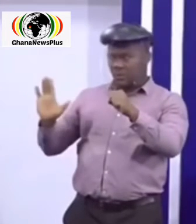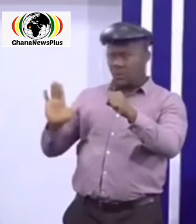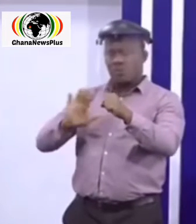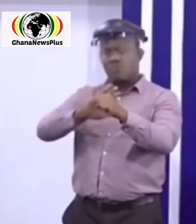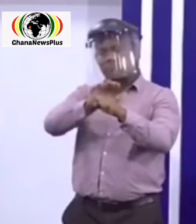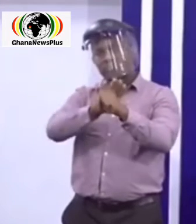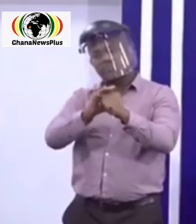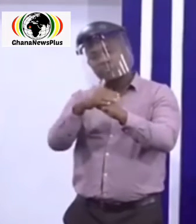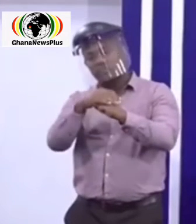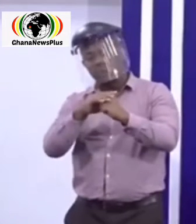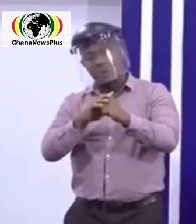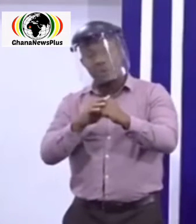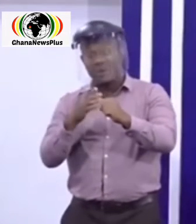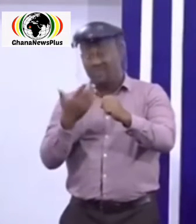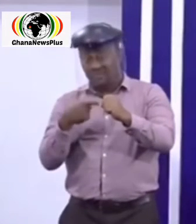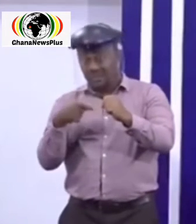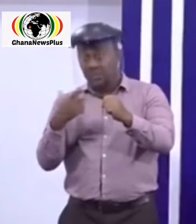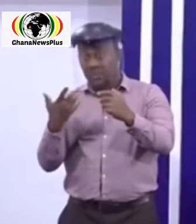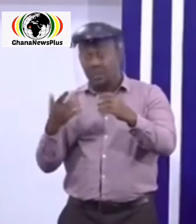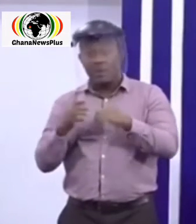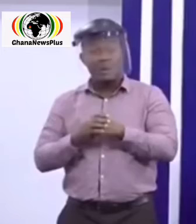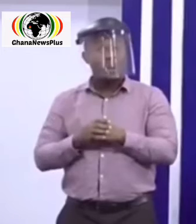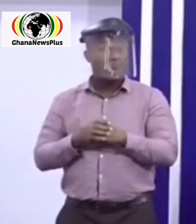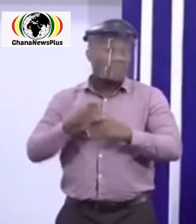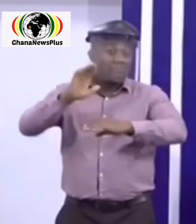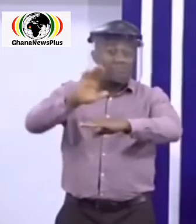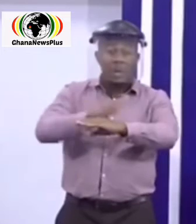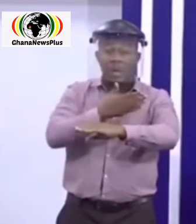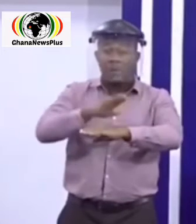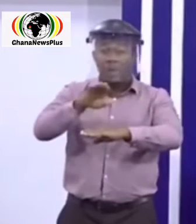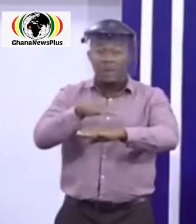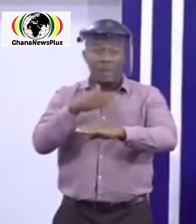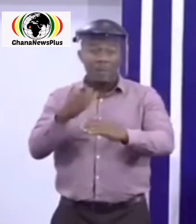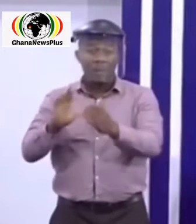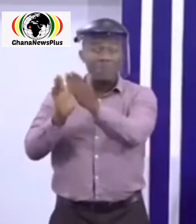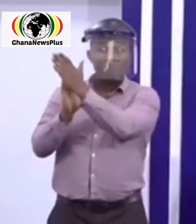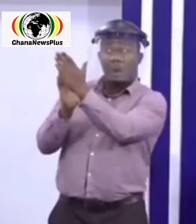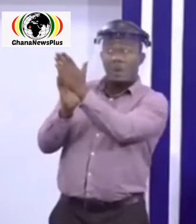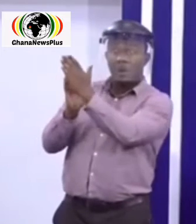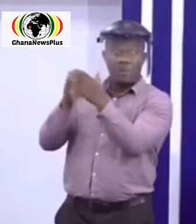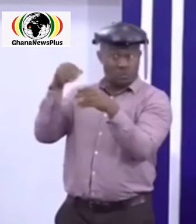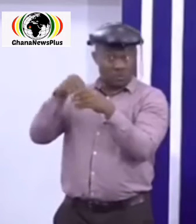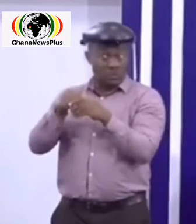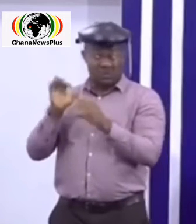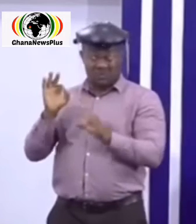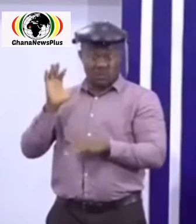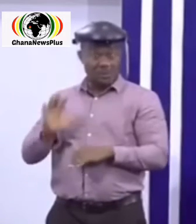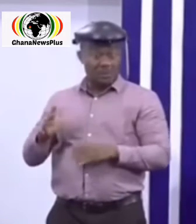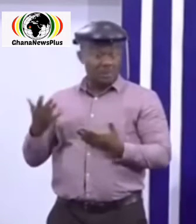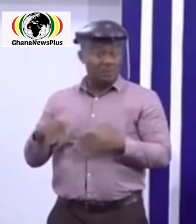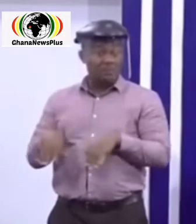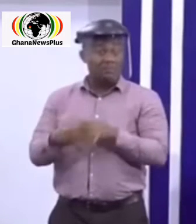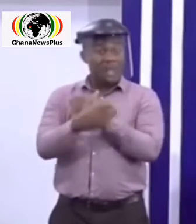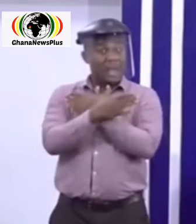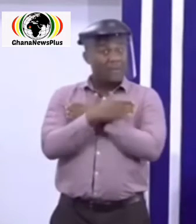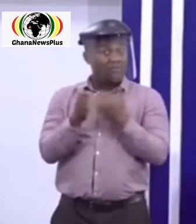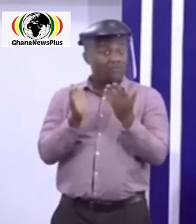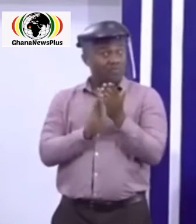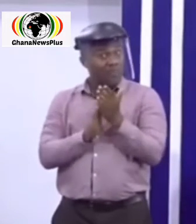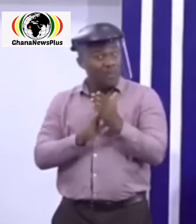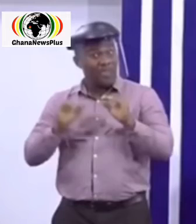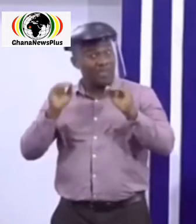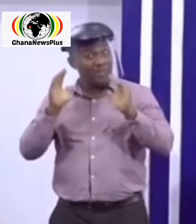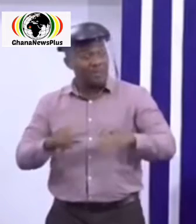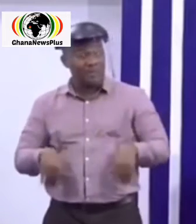all who speak and sing in churches including pastors sunday school teachers singers and